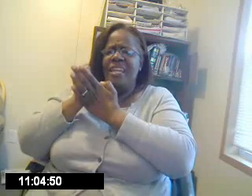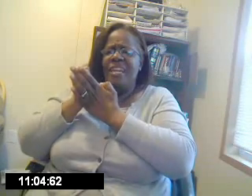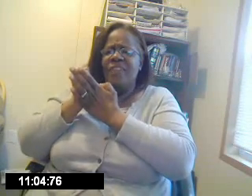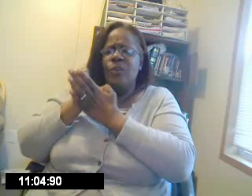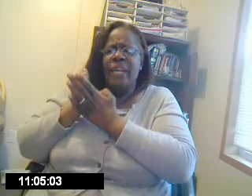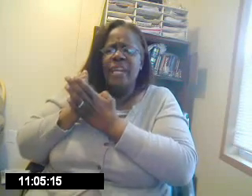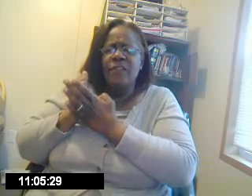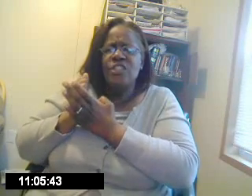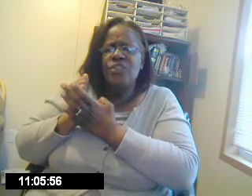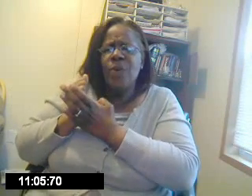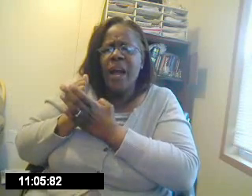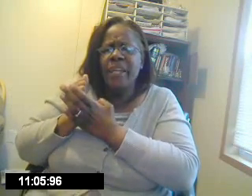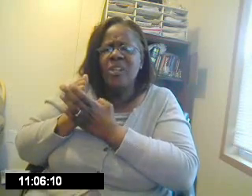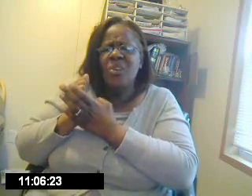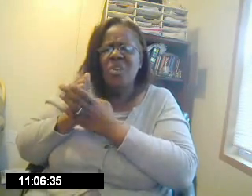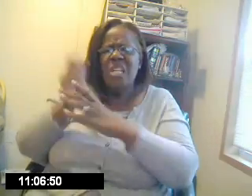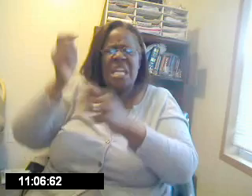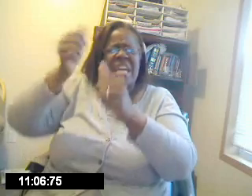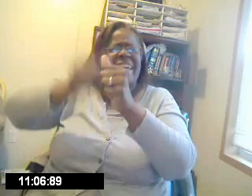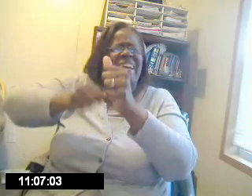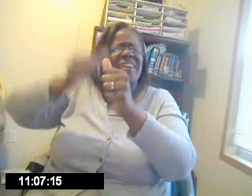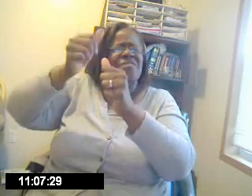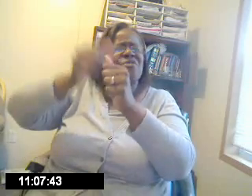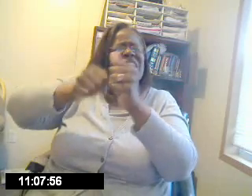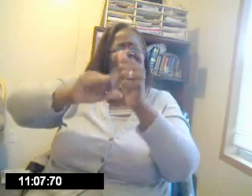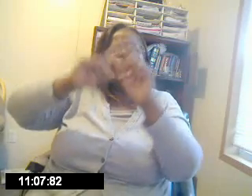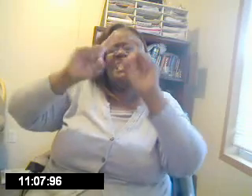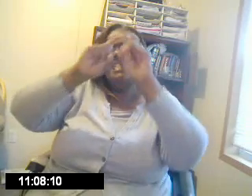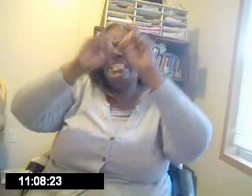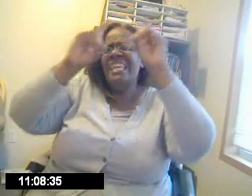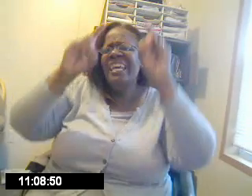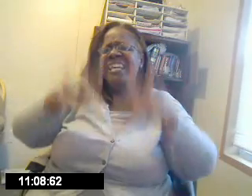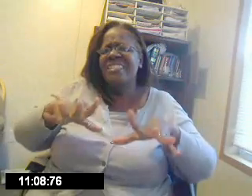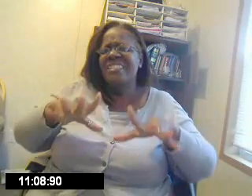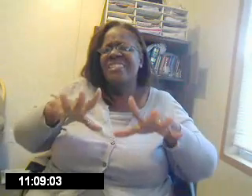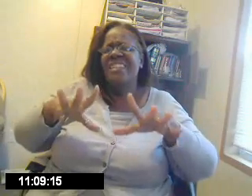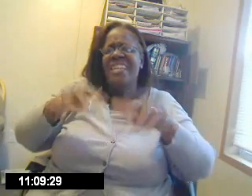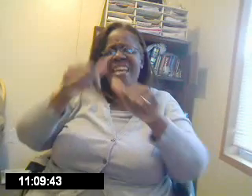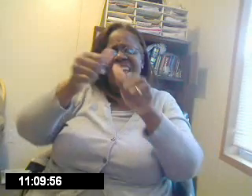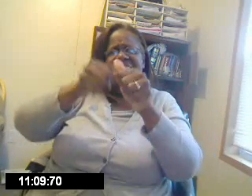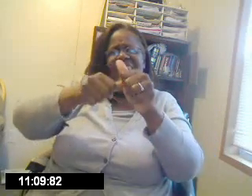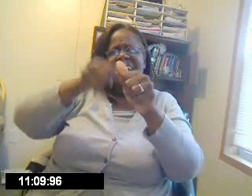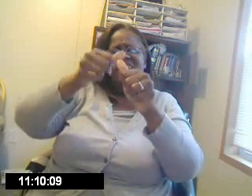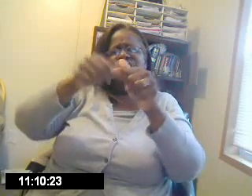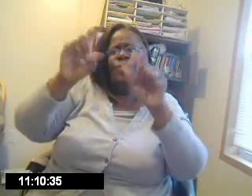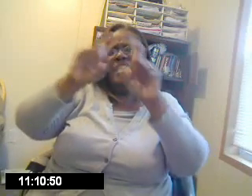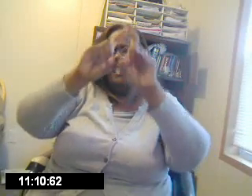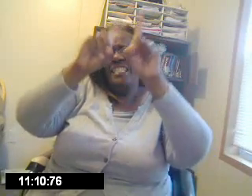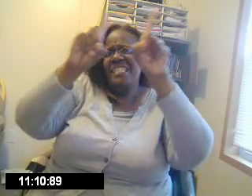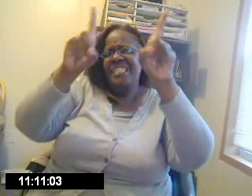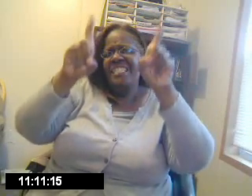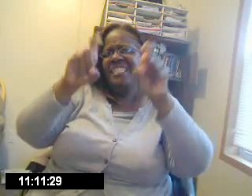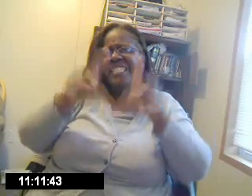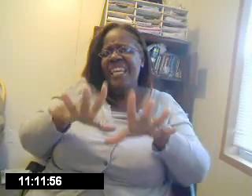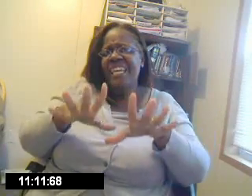For every trial. Every test. Every test.